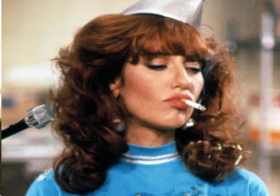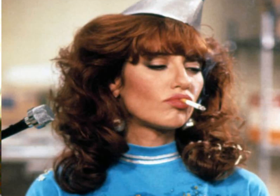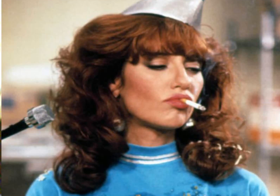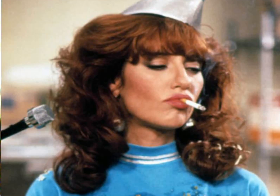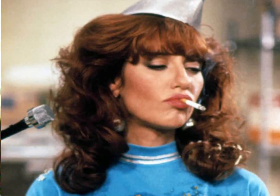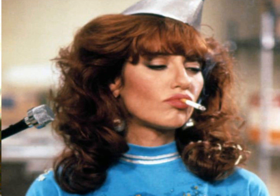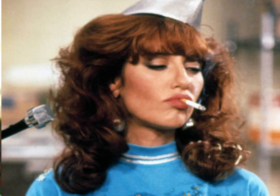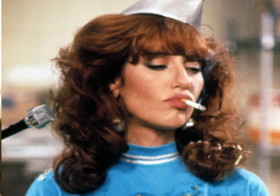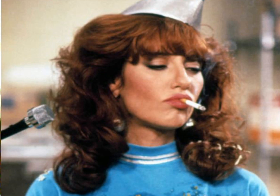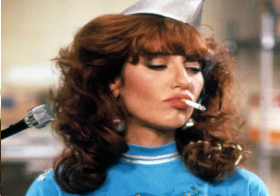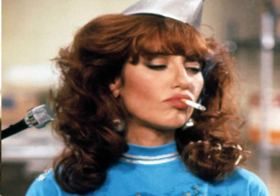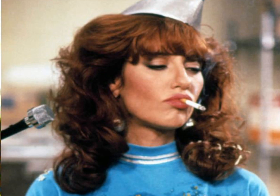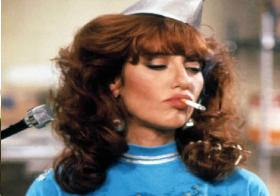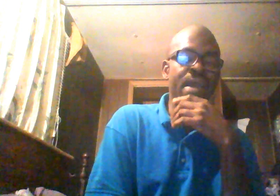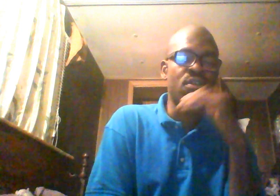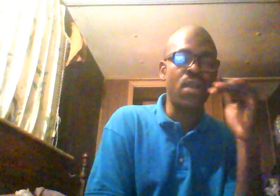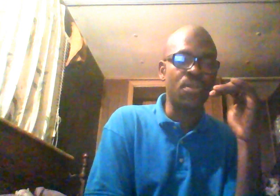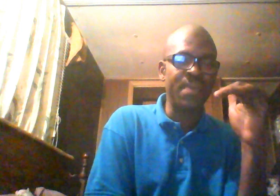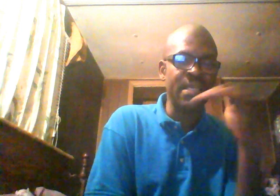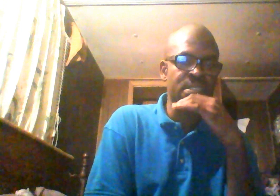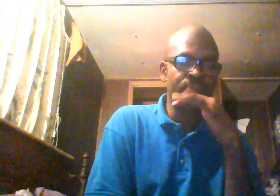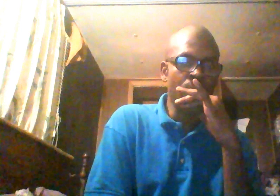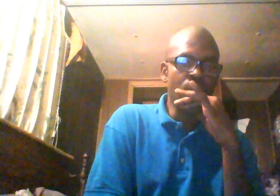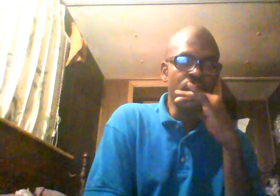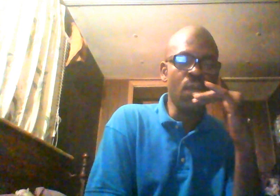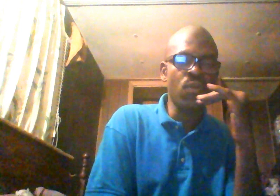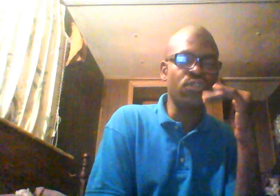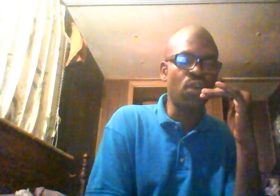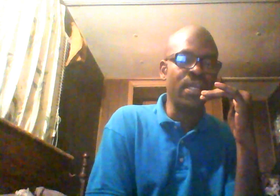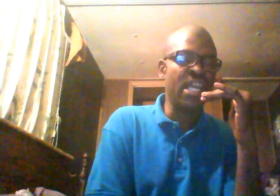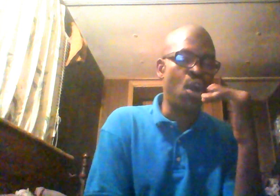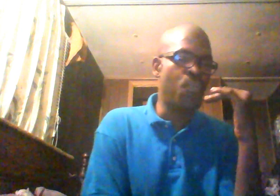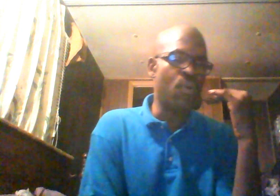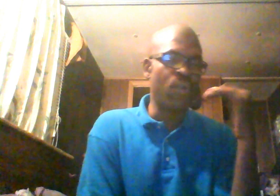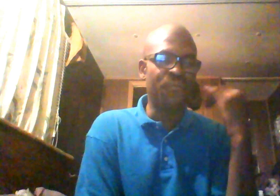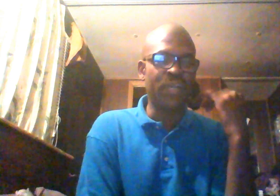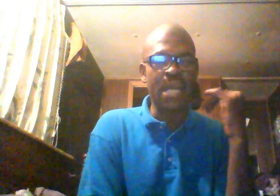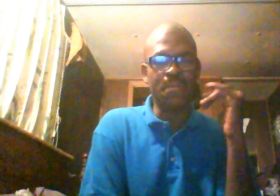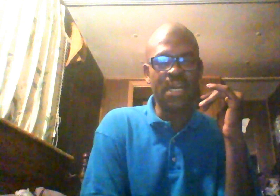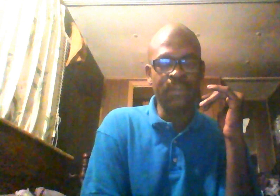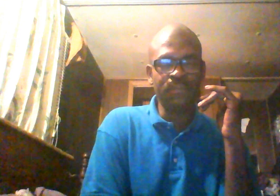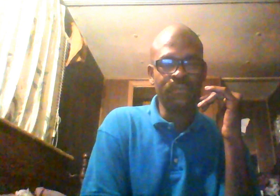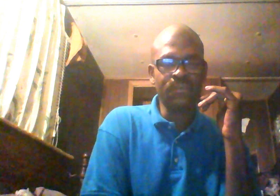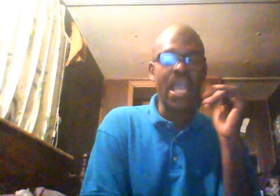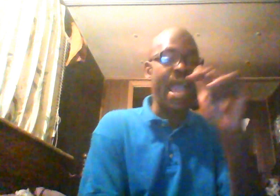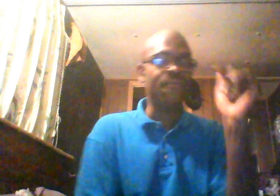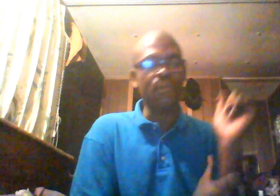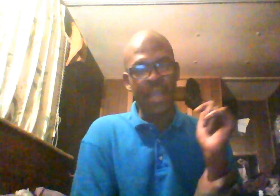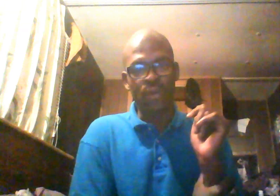But Oprah used black people as her base. Then when she started getting Oprah Winfrey kind of money after Michael,